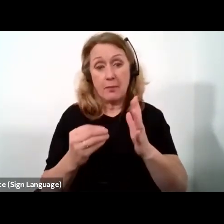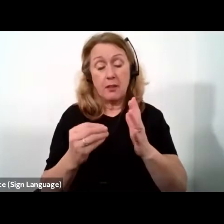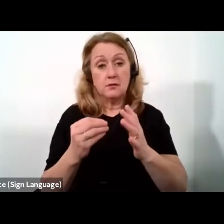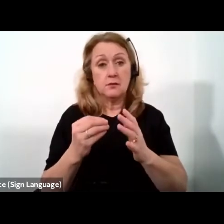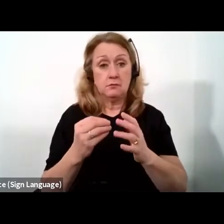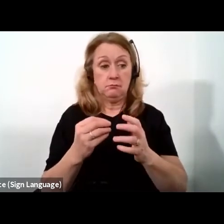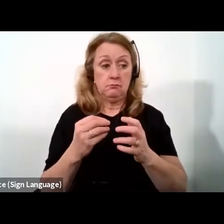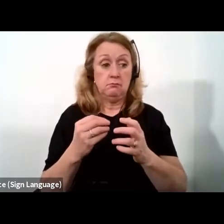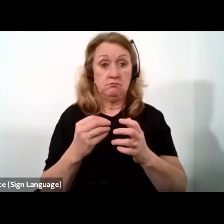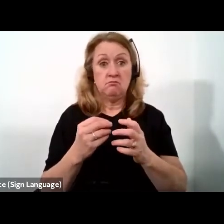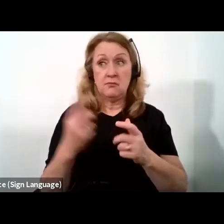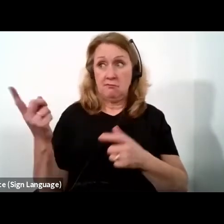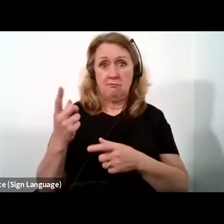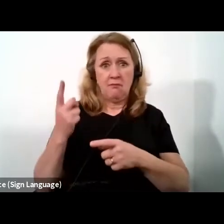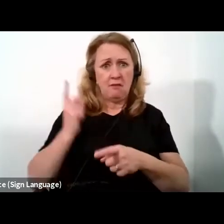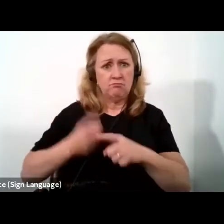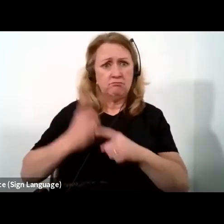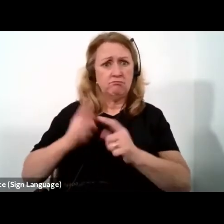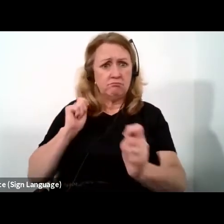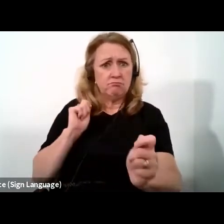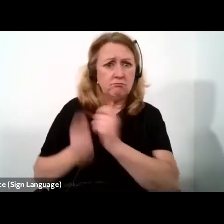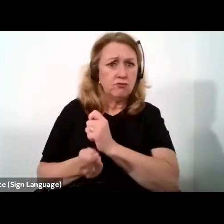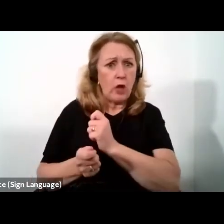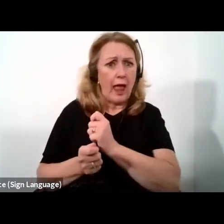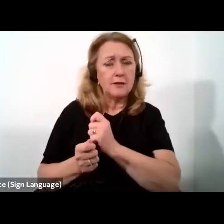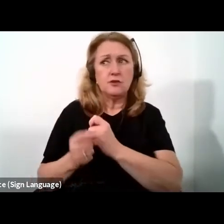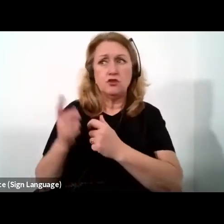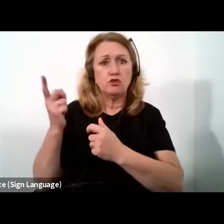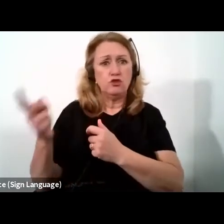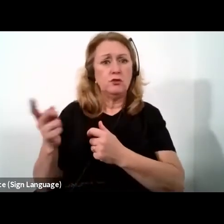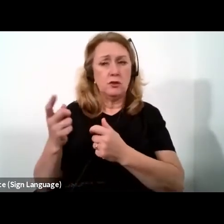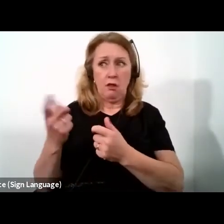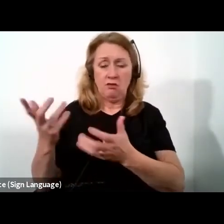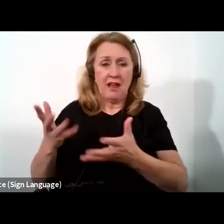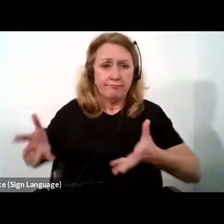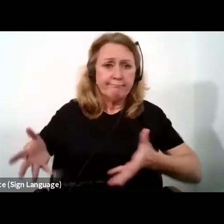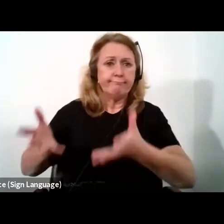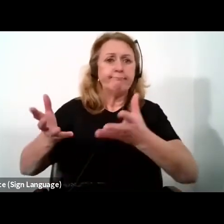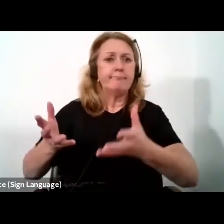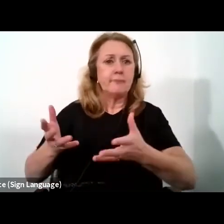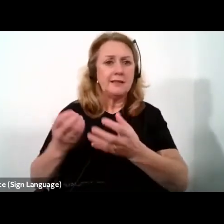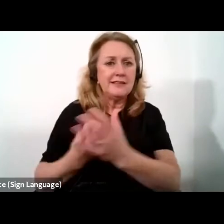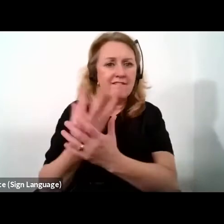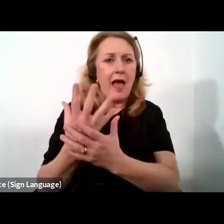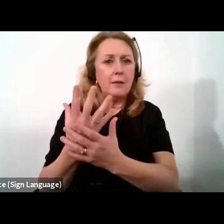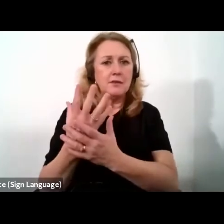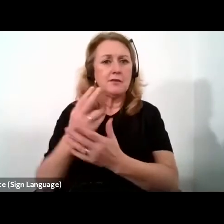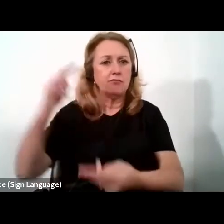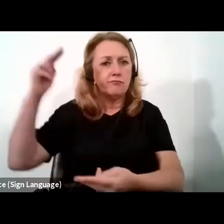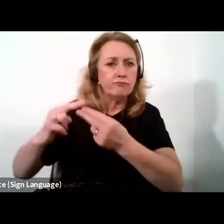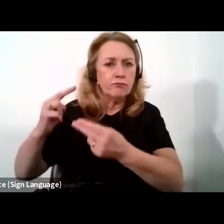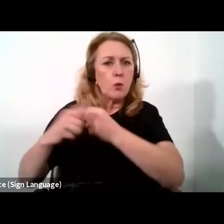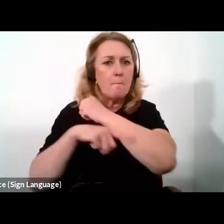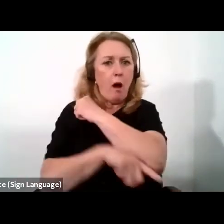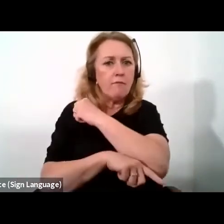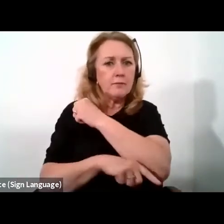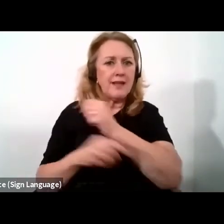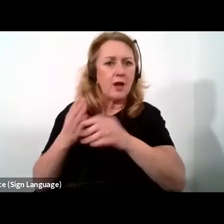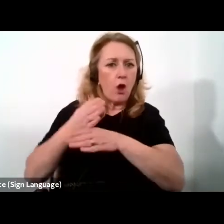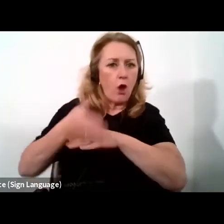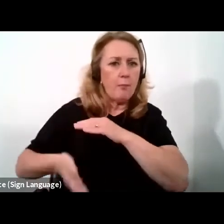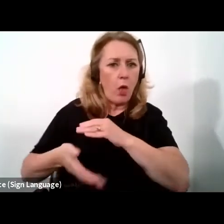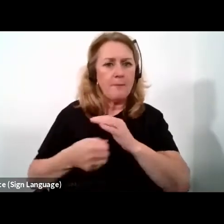generate rapid structural change, drive development, and alleviate poverty and unemployment. However,